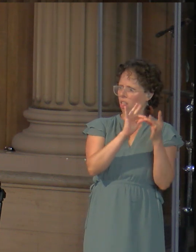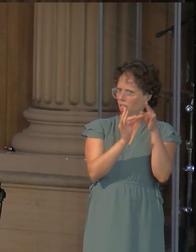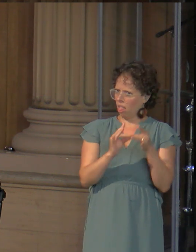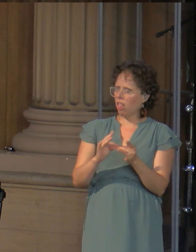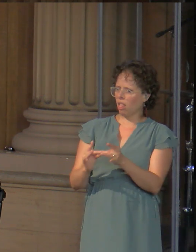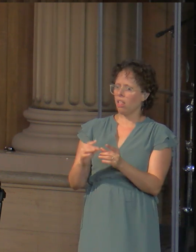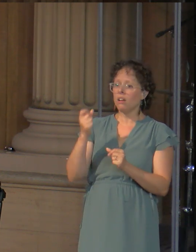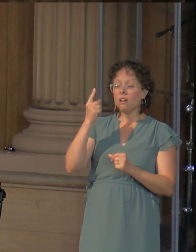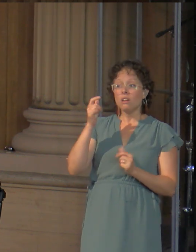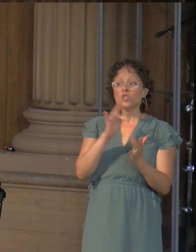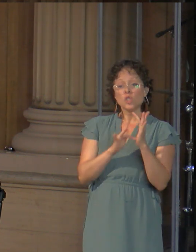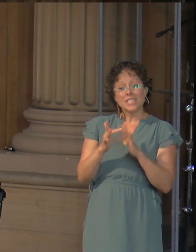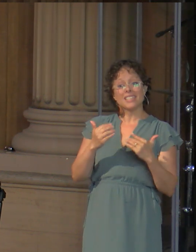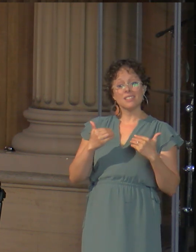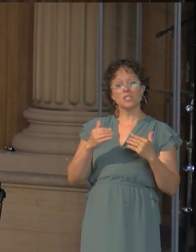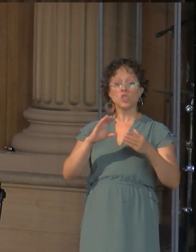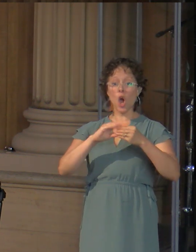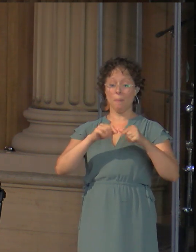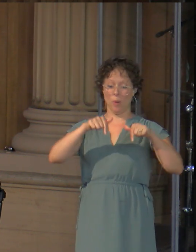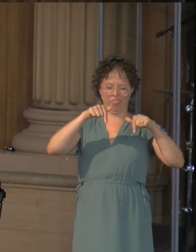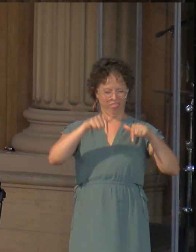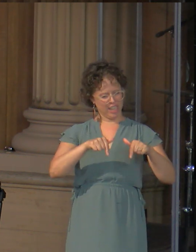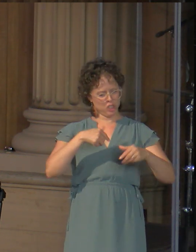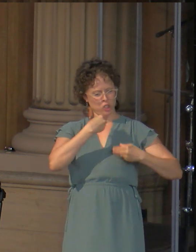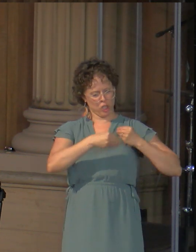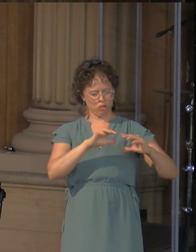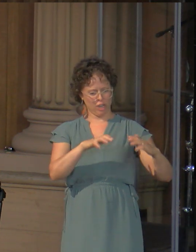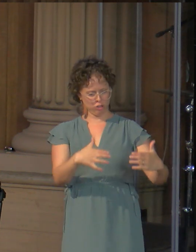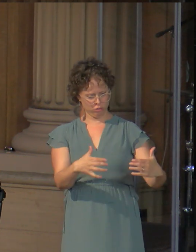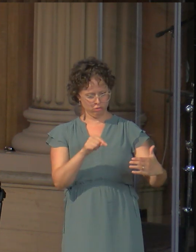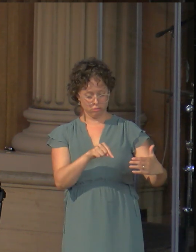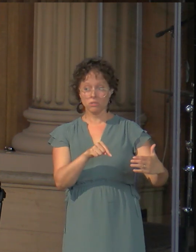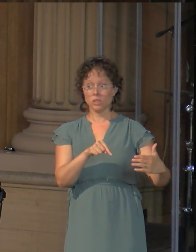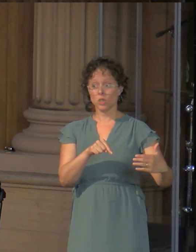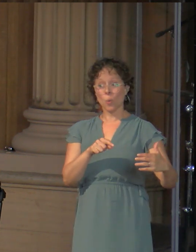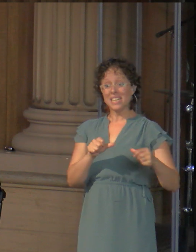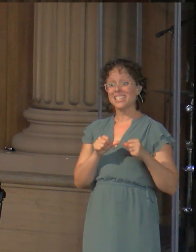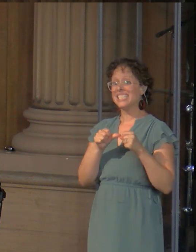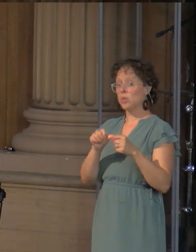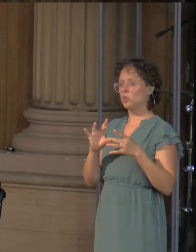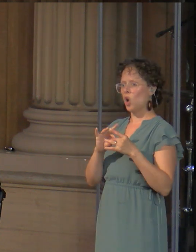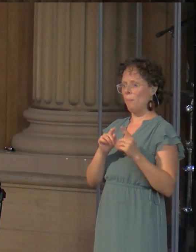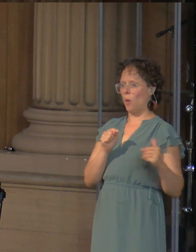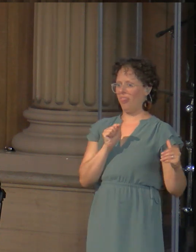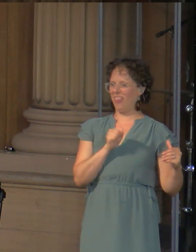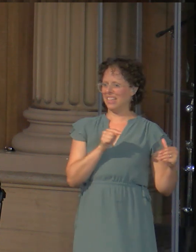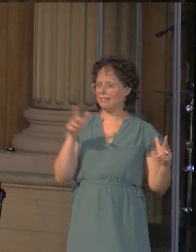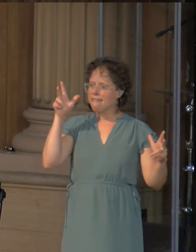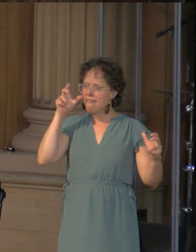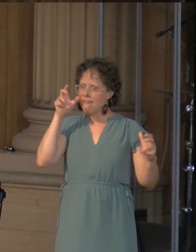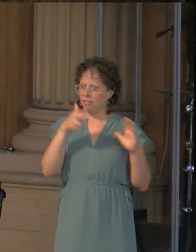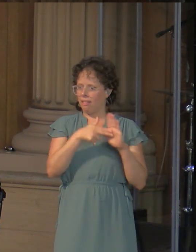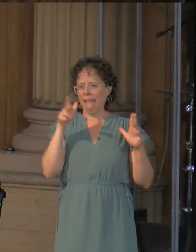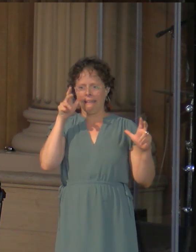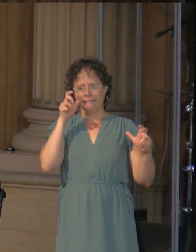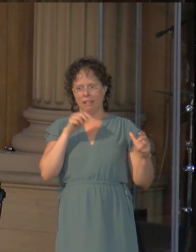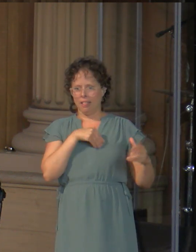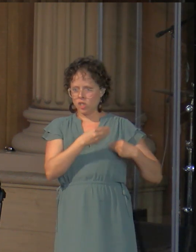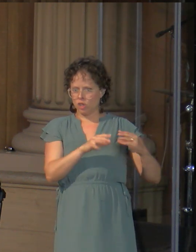Jesus talks about this generation. And so in this section, he's continuing to talk about this evil generation. And he tells us what seems like a